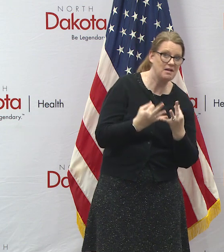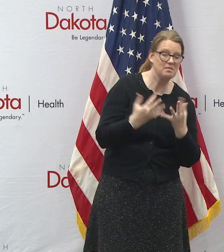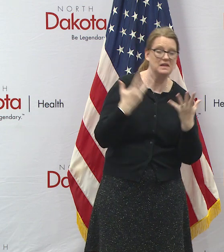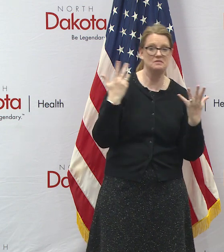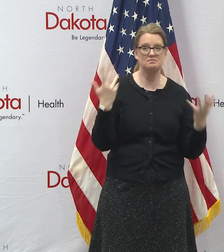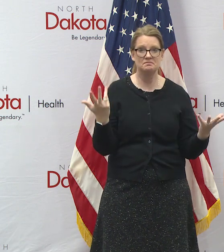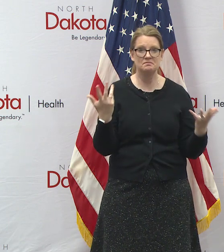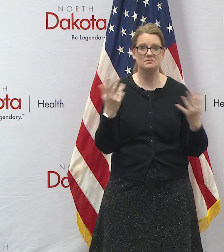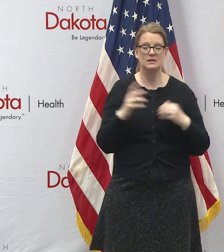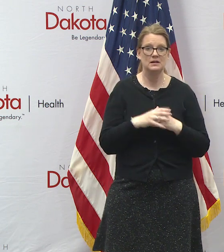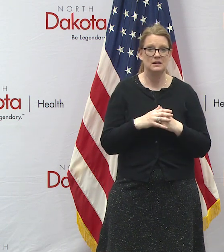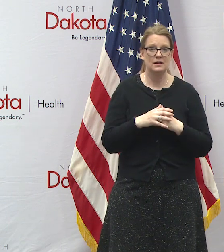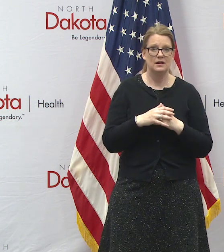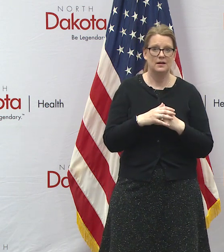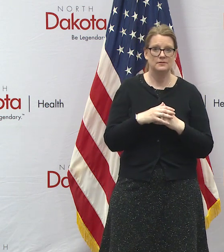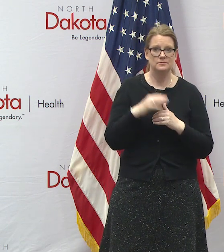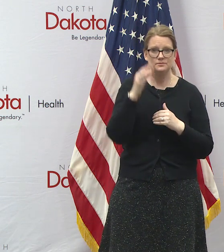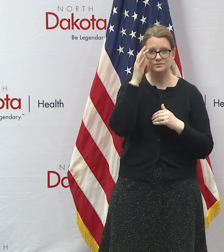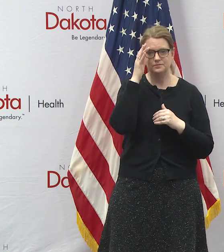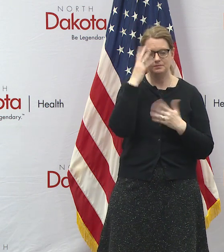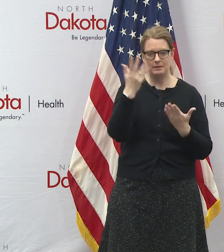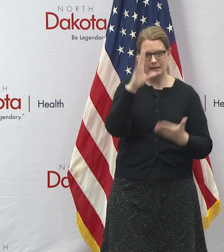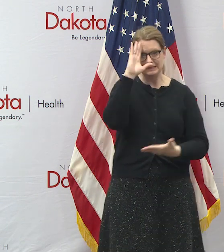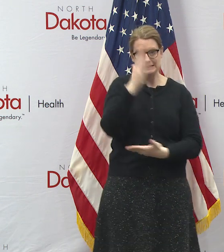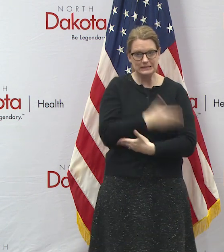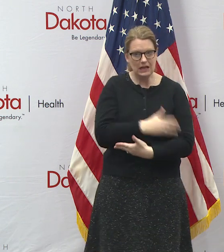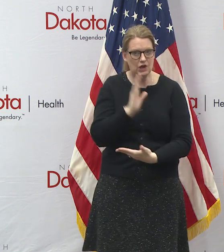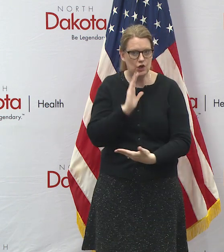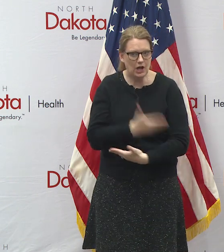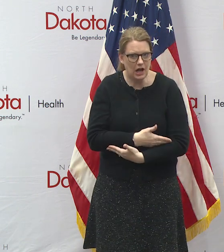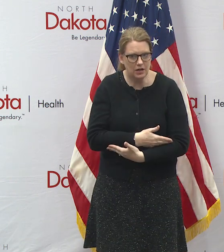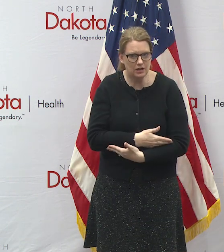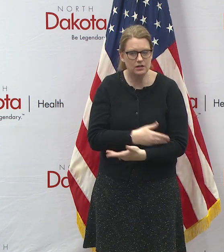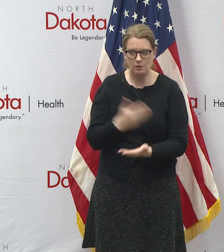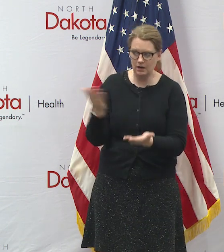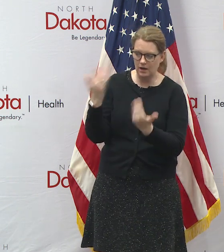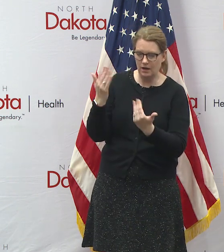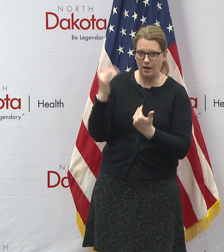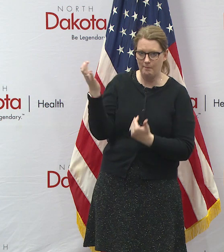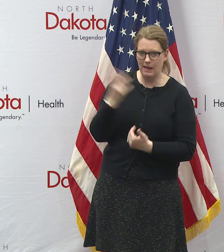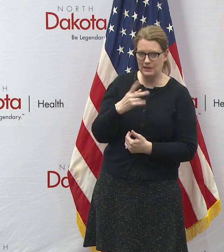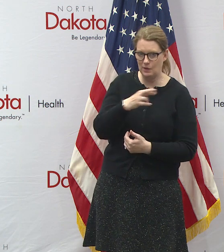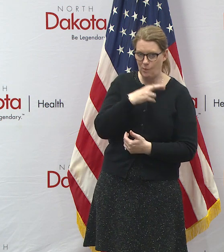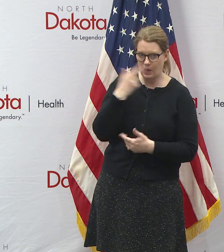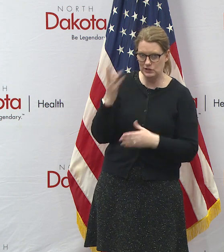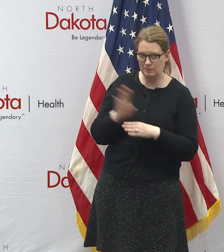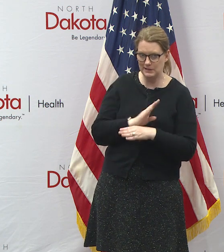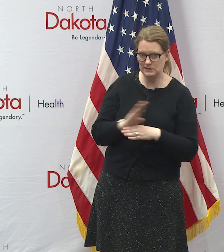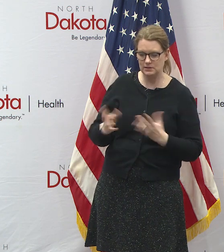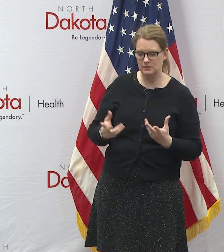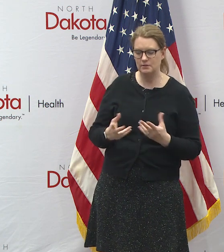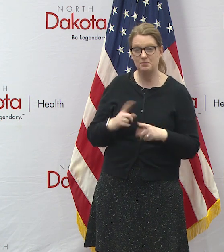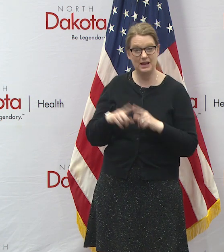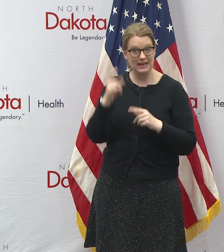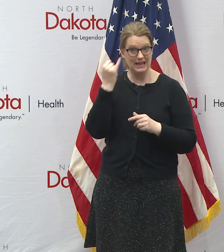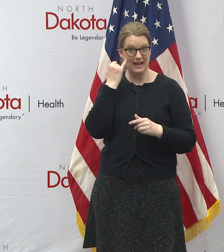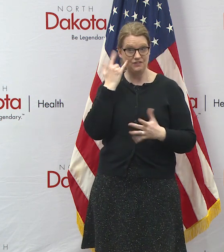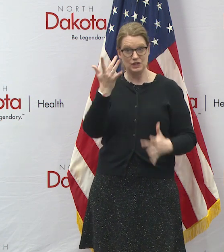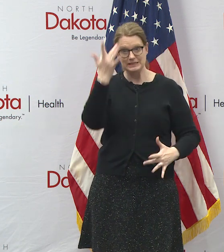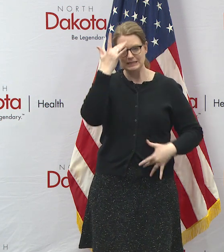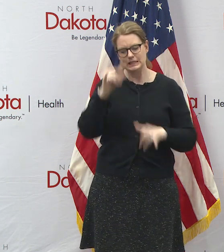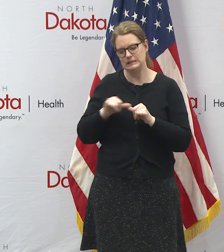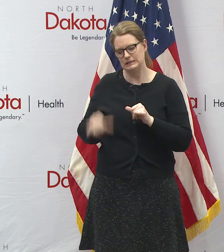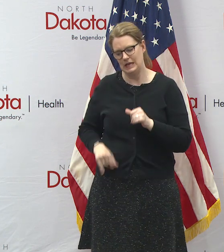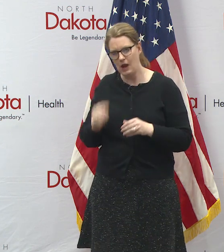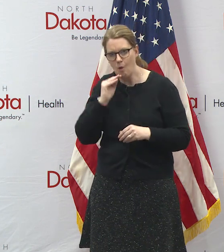or uh you know that son or daughter that's you've always wanted to come back into the ranching business stay home if you're sick maybe they'll come home